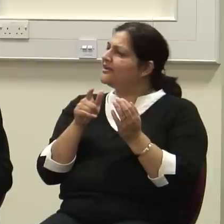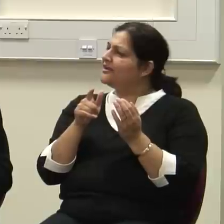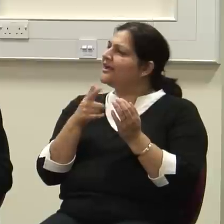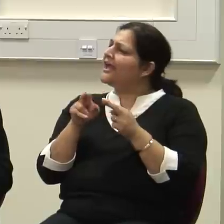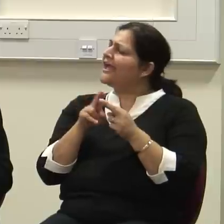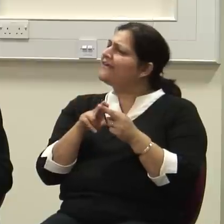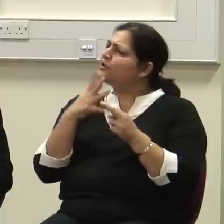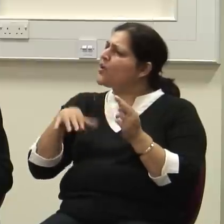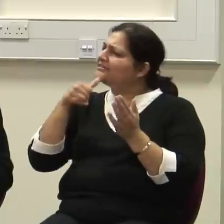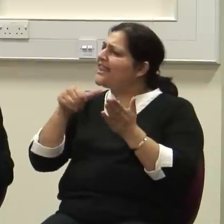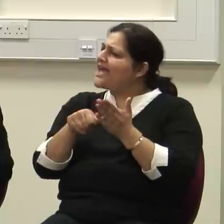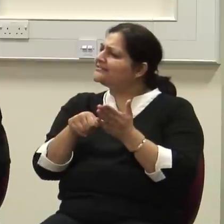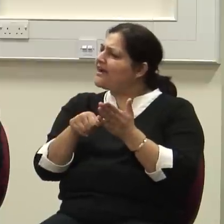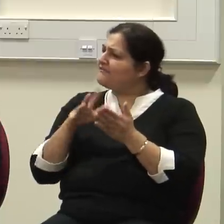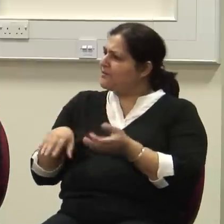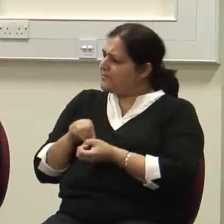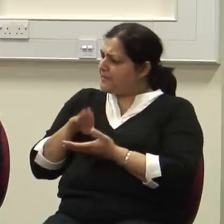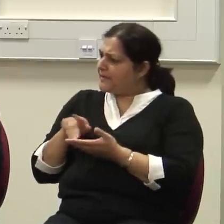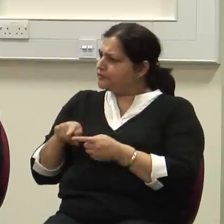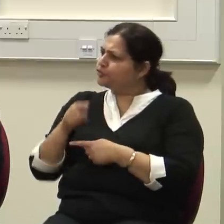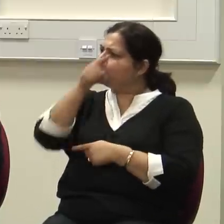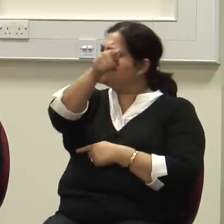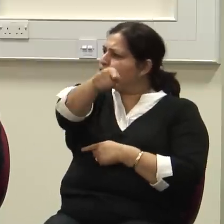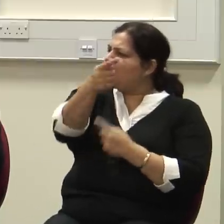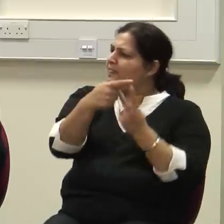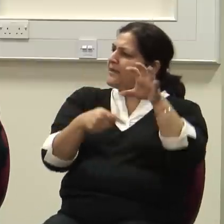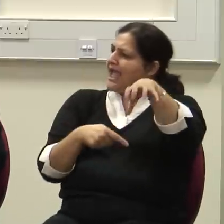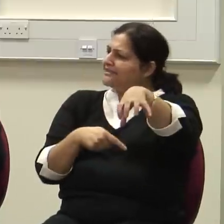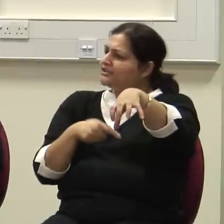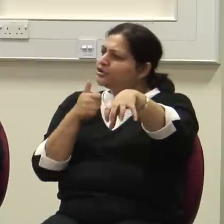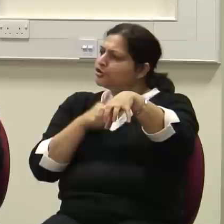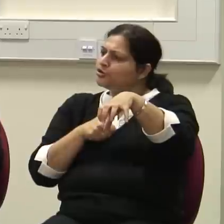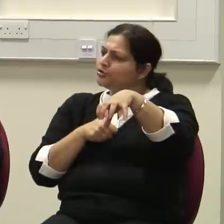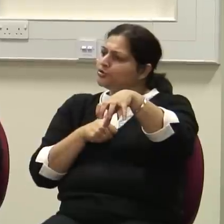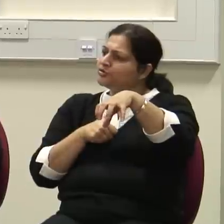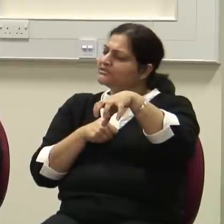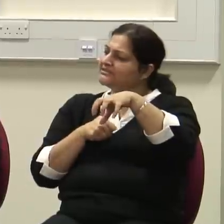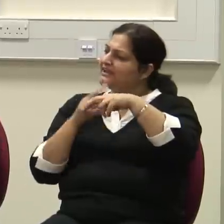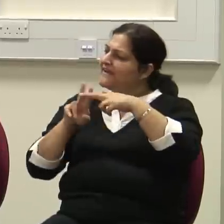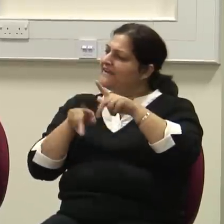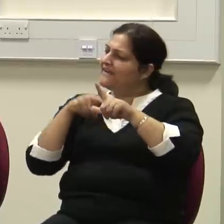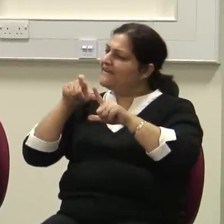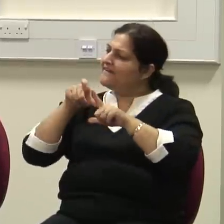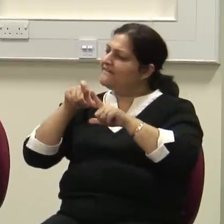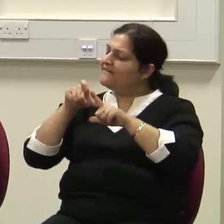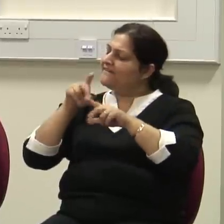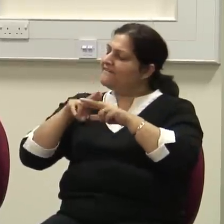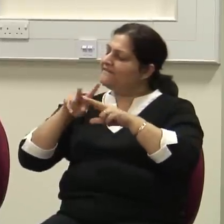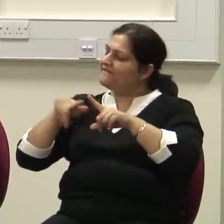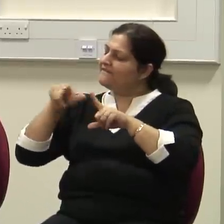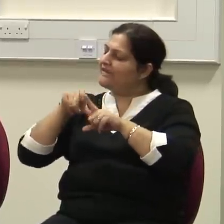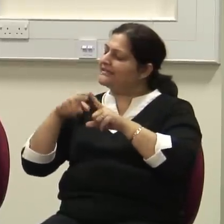post office. You get a service from the state, but it's likely to be not as good as a private service.